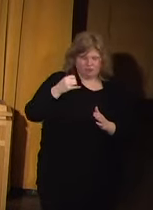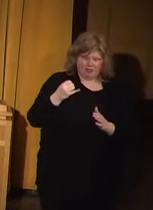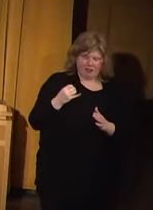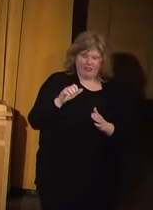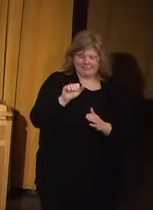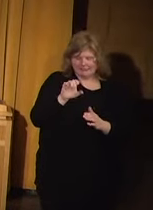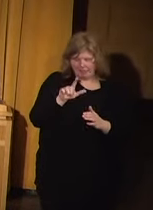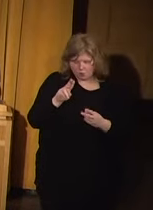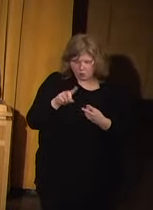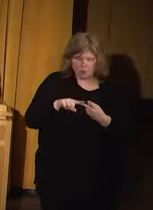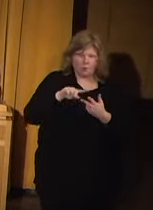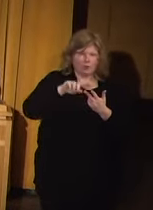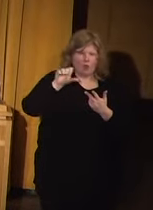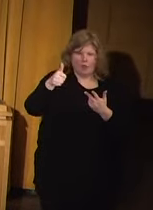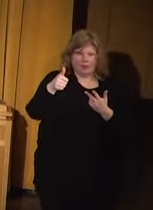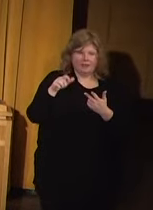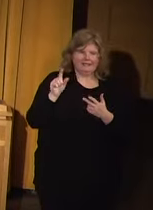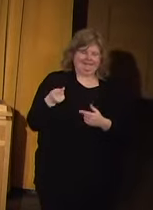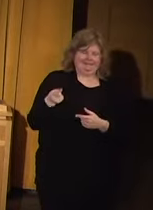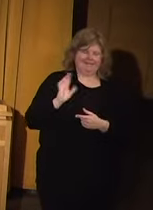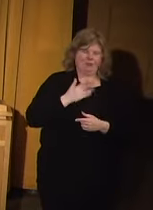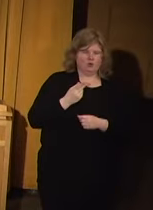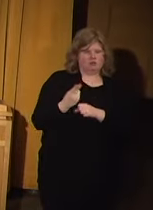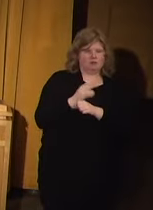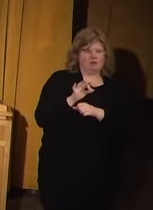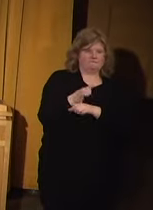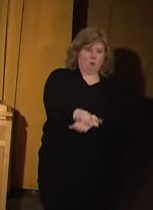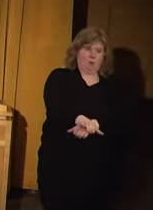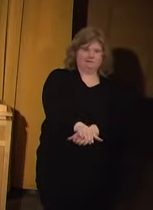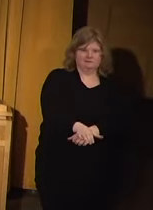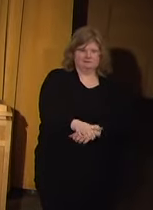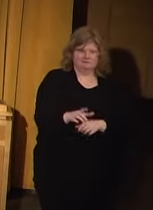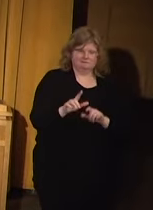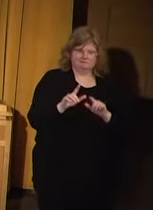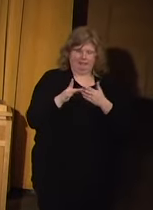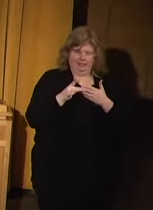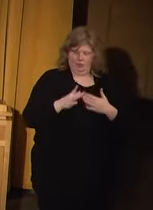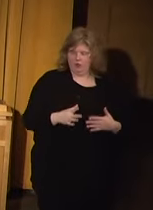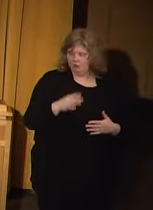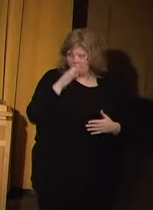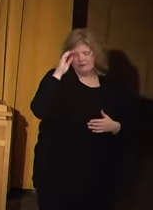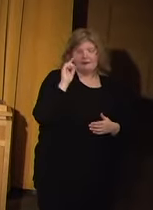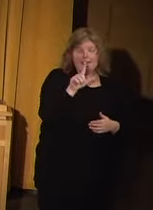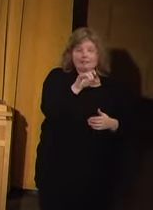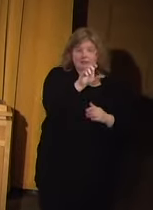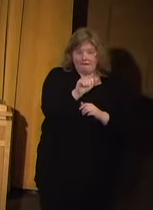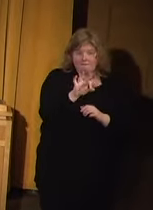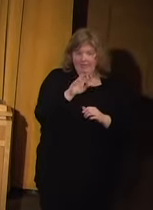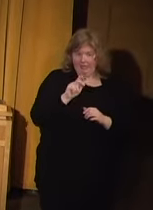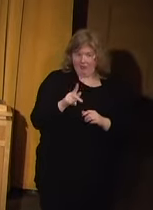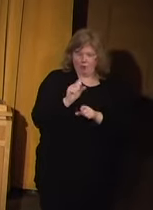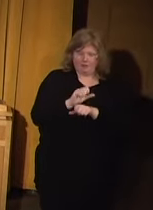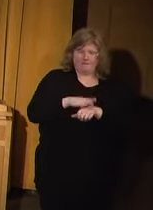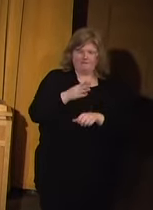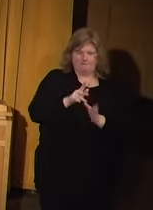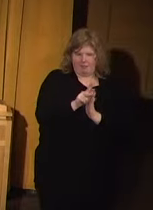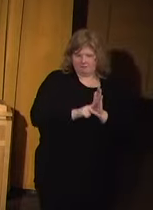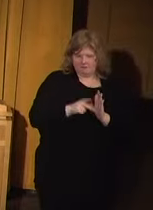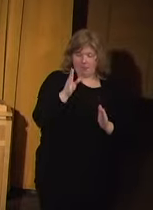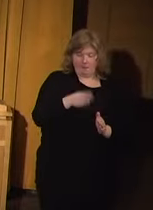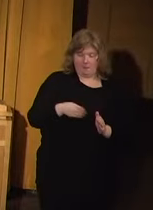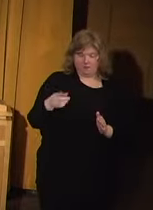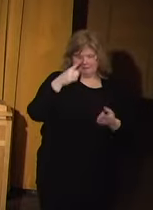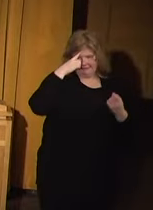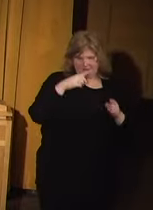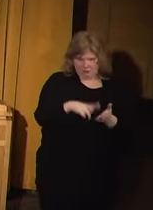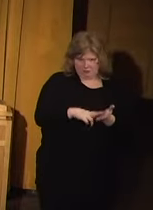ACLU, and others. He is our use-of-force team lead. Lisa Fink worked on policies for the Baltimore consent decree, and